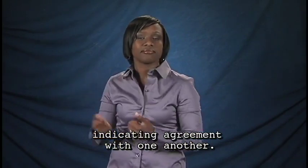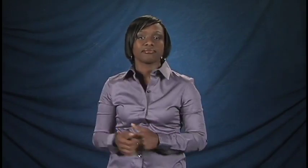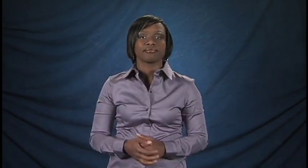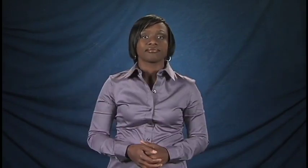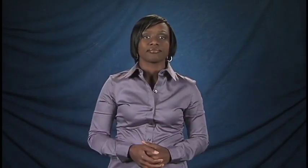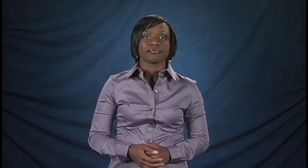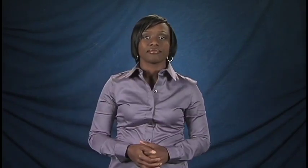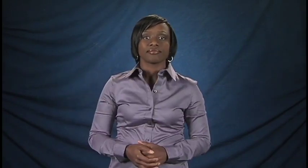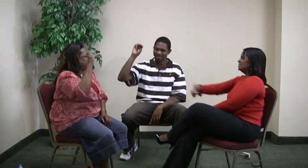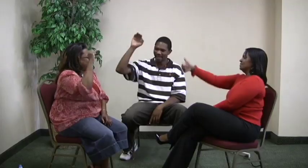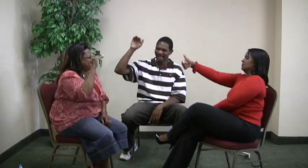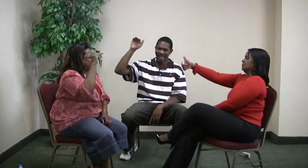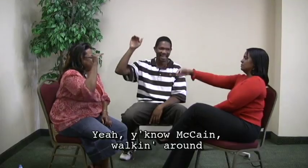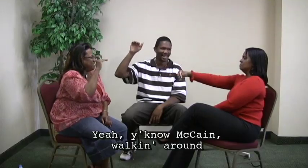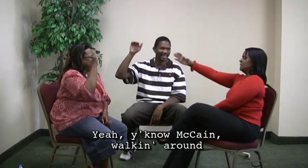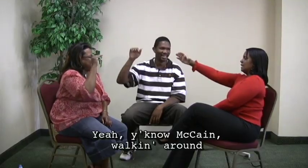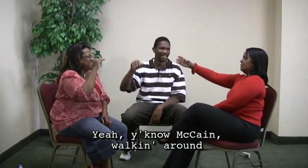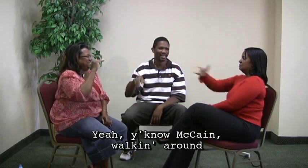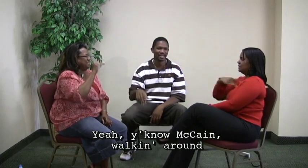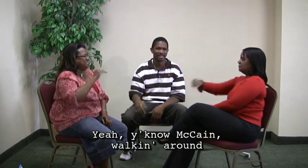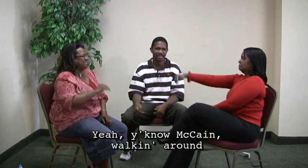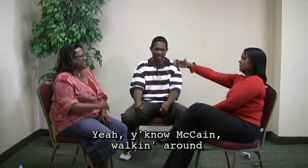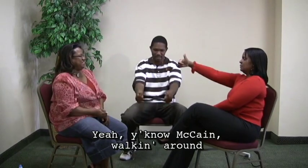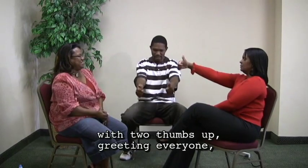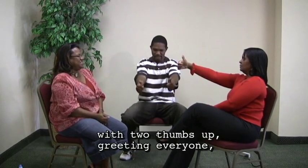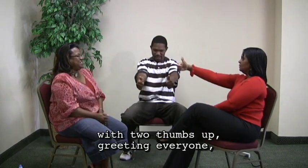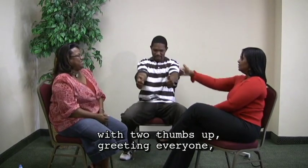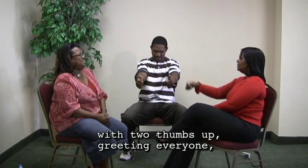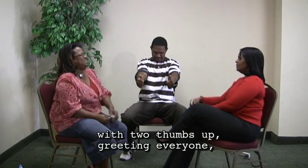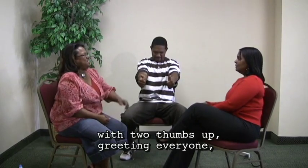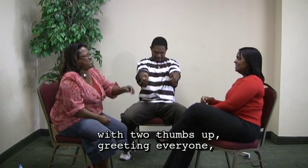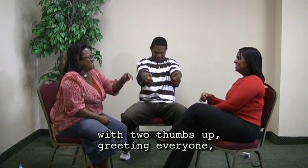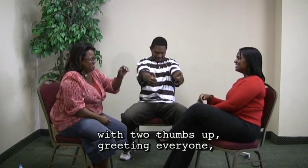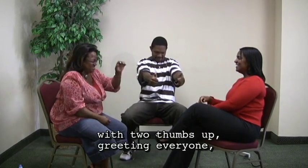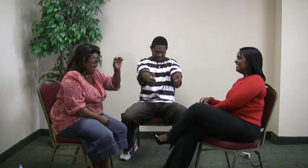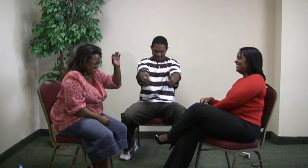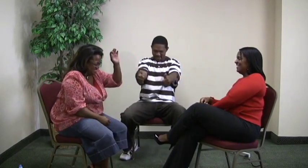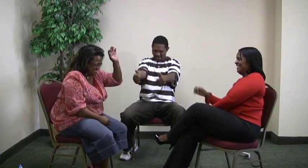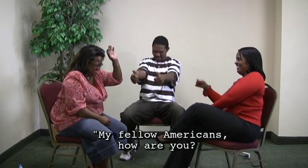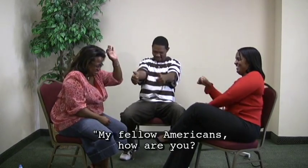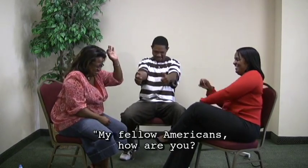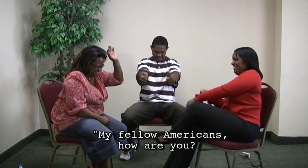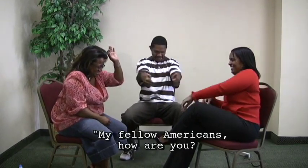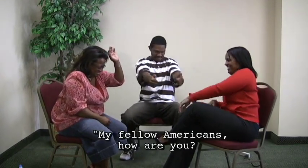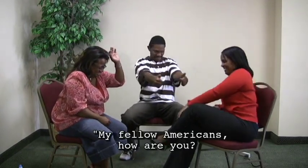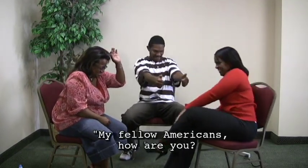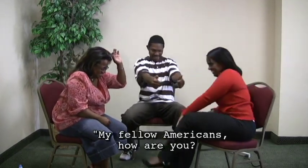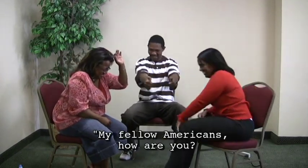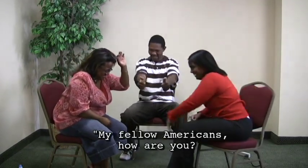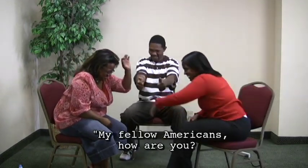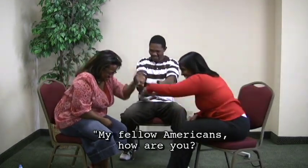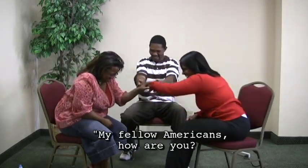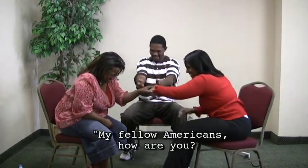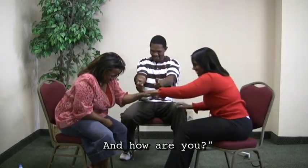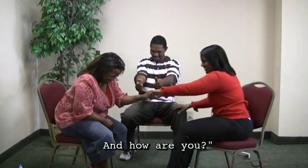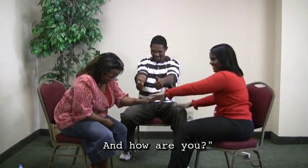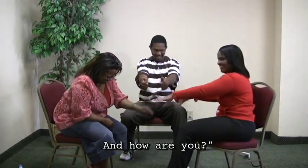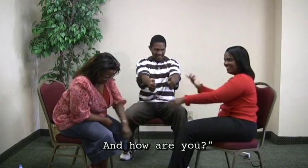one another. Yeah, you know, McCain walking around with two thumbs up, greeting everyone. My fellow Americans, how are you? And